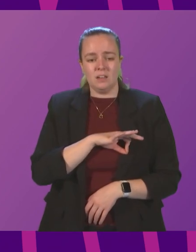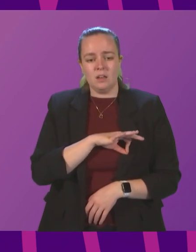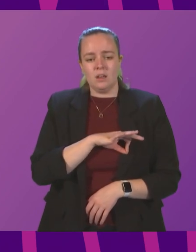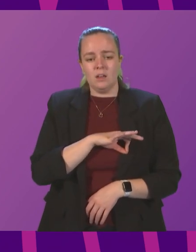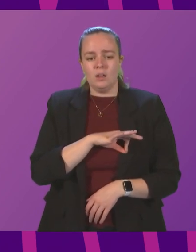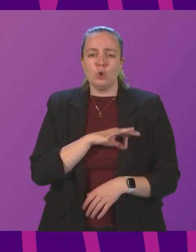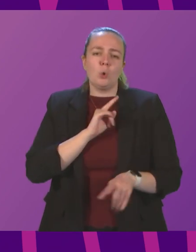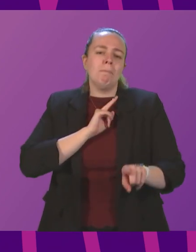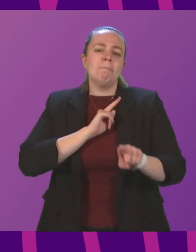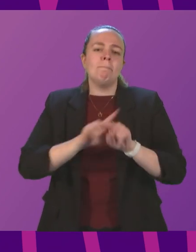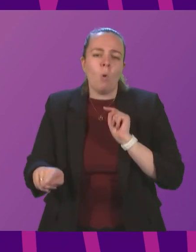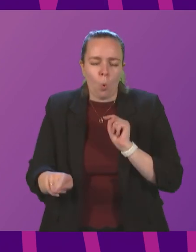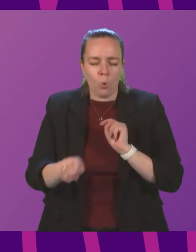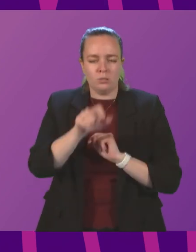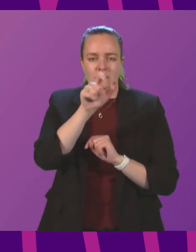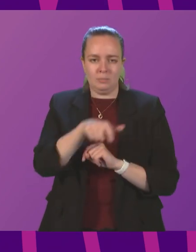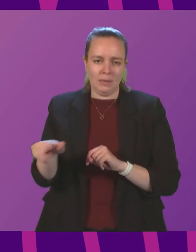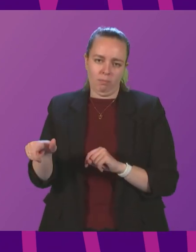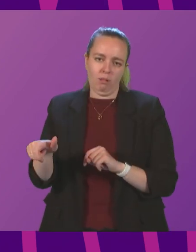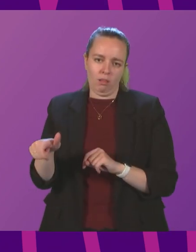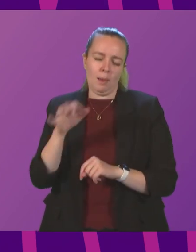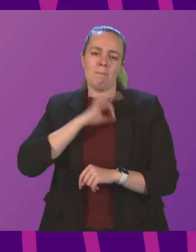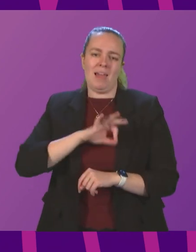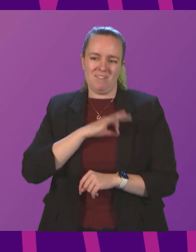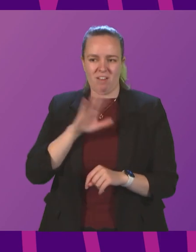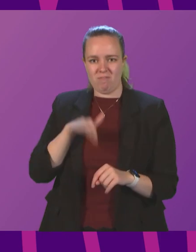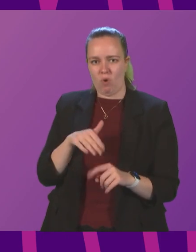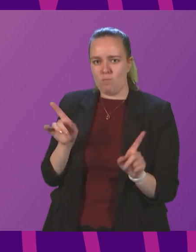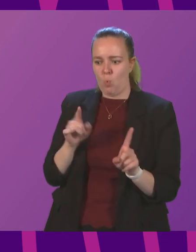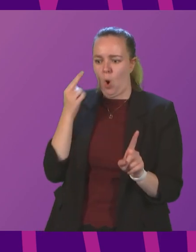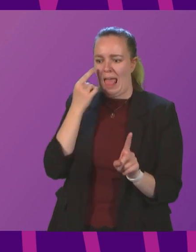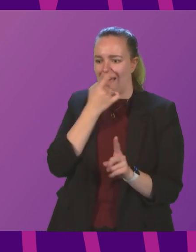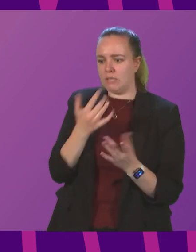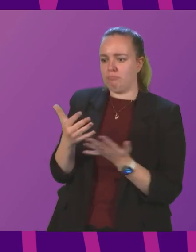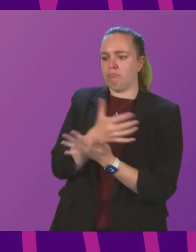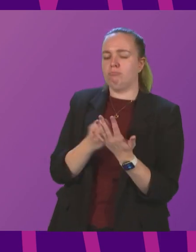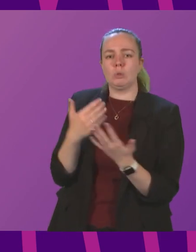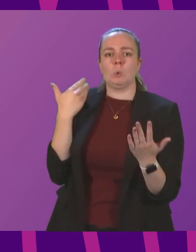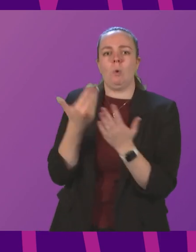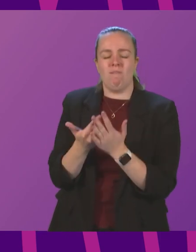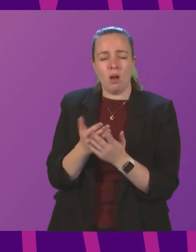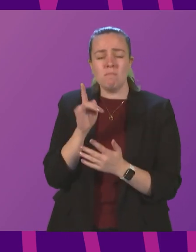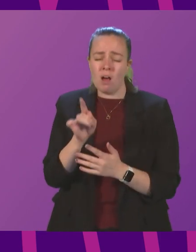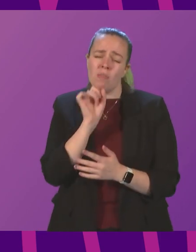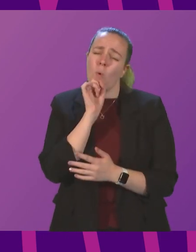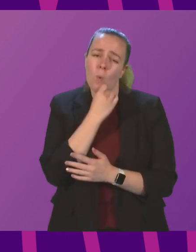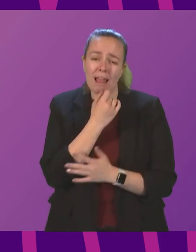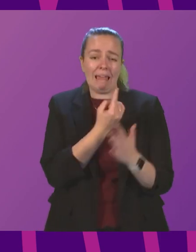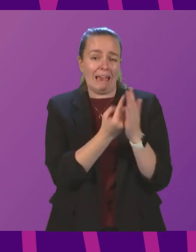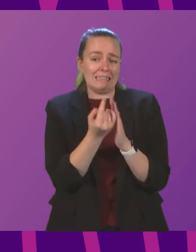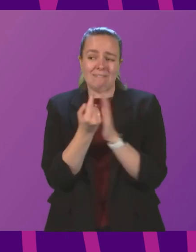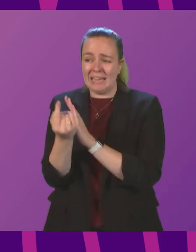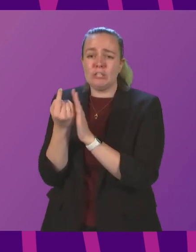overwhelming majority of the population, based on the evidence that has been gathered. But there will be individual cases